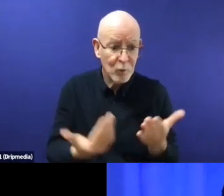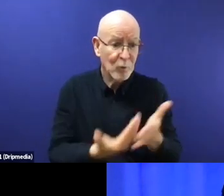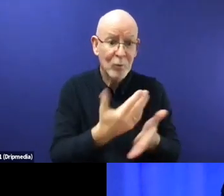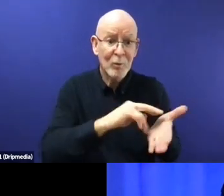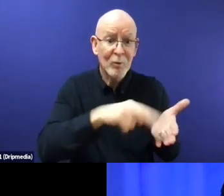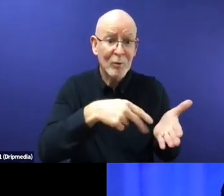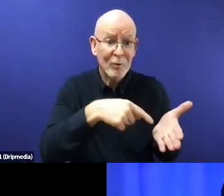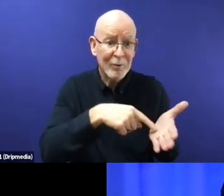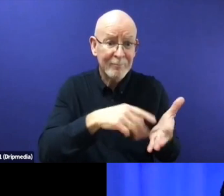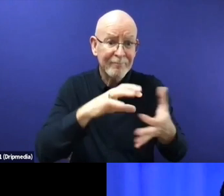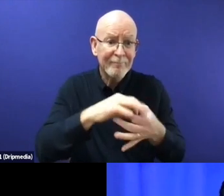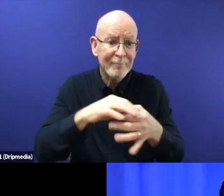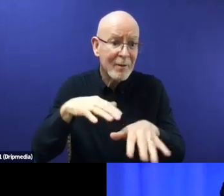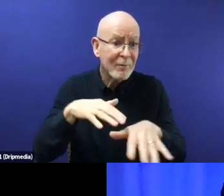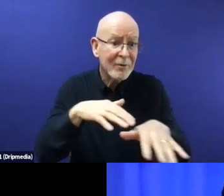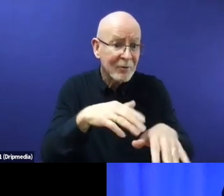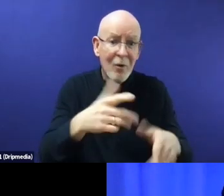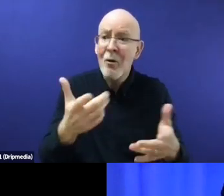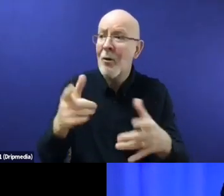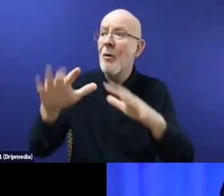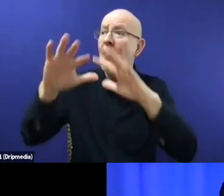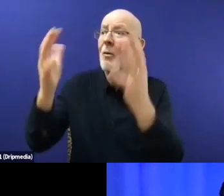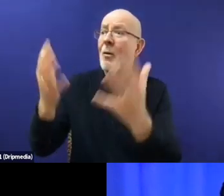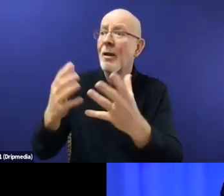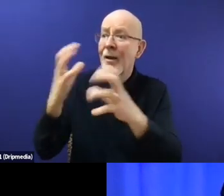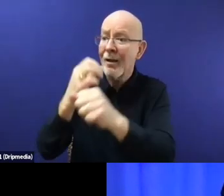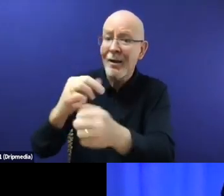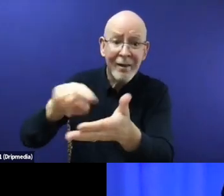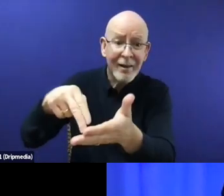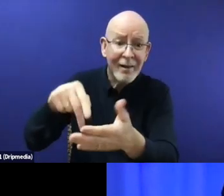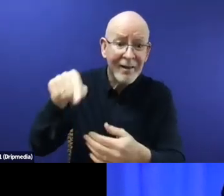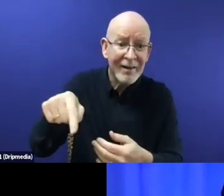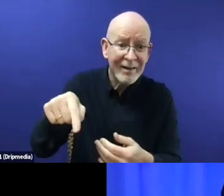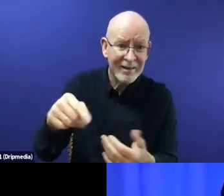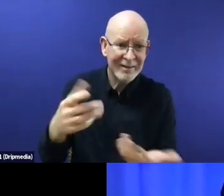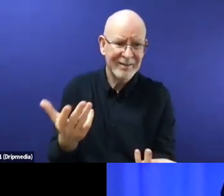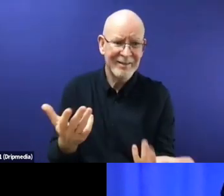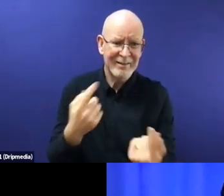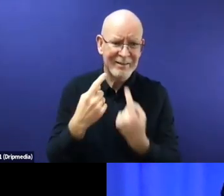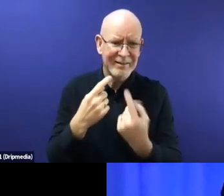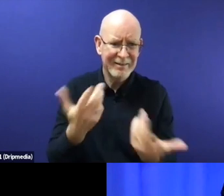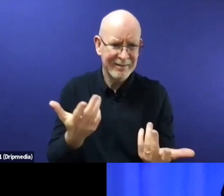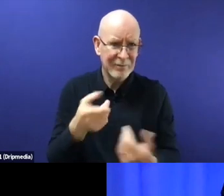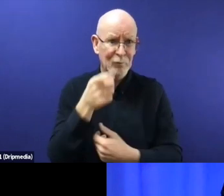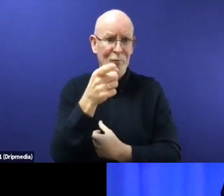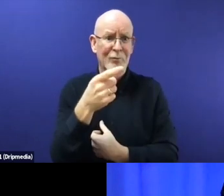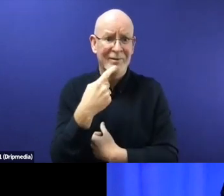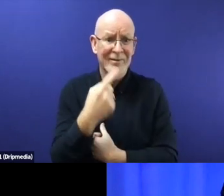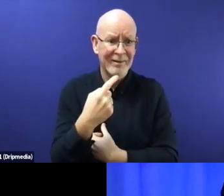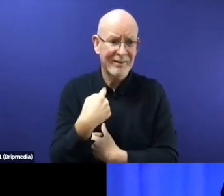about, I mean, the work that refugee, about refugee-led organizations and the work they have been doing